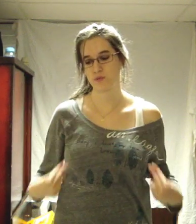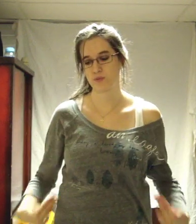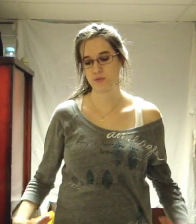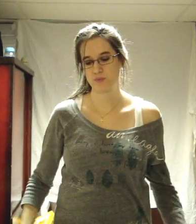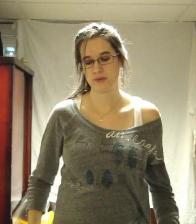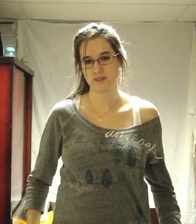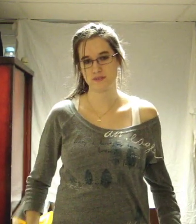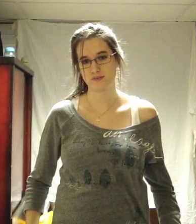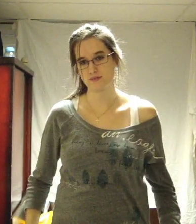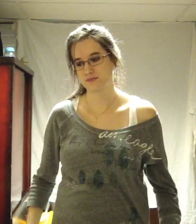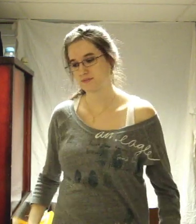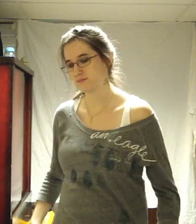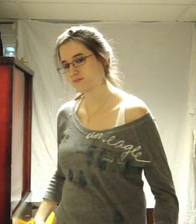like you